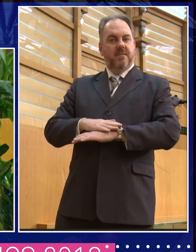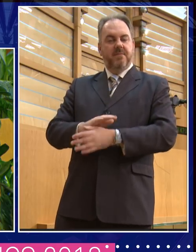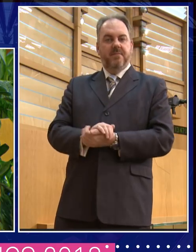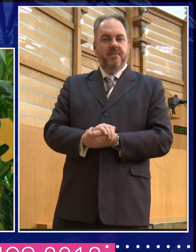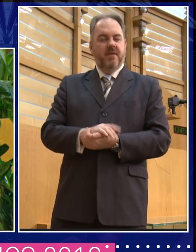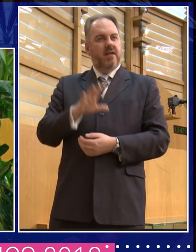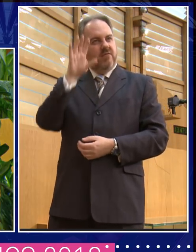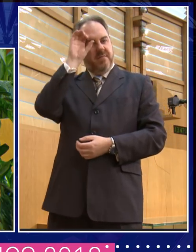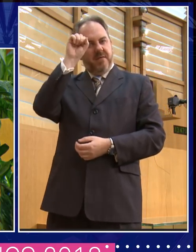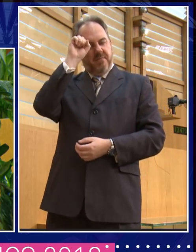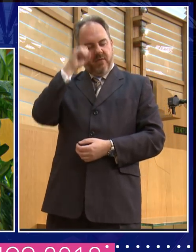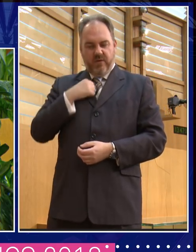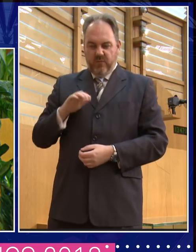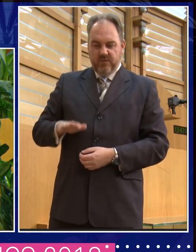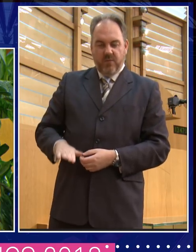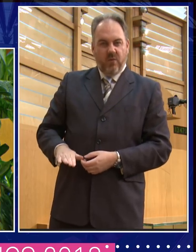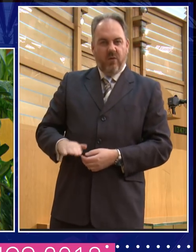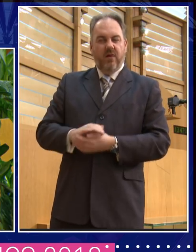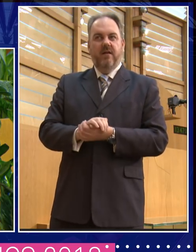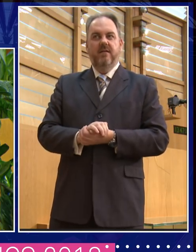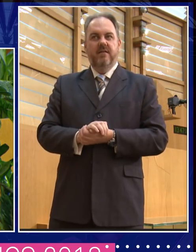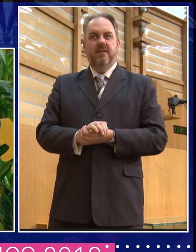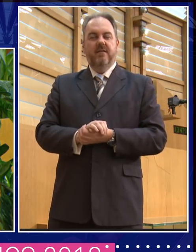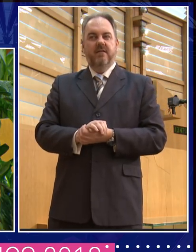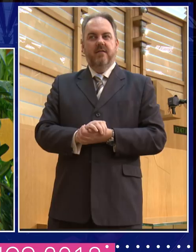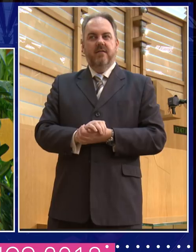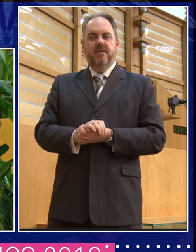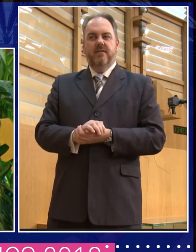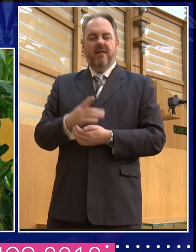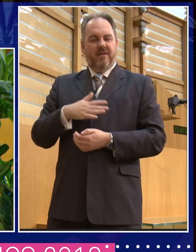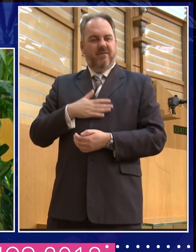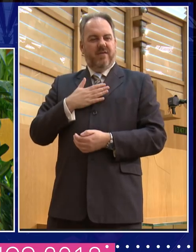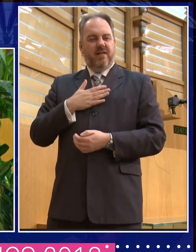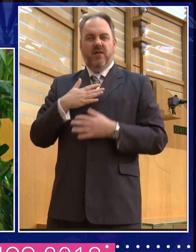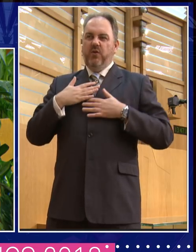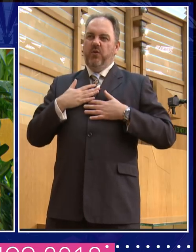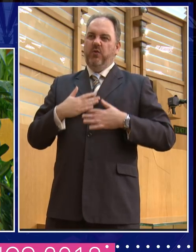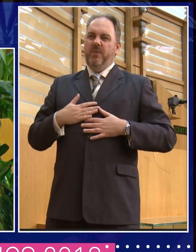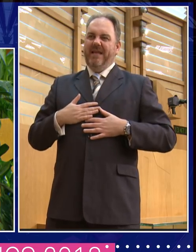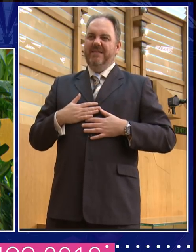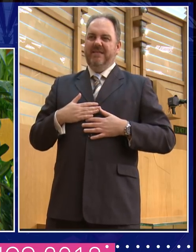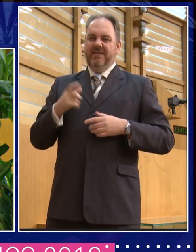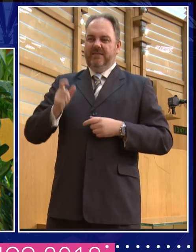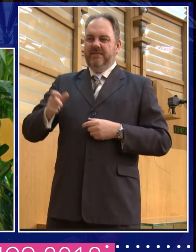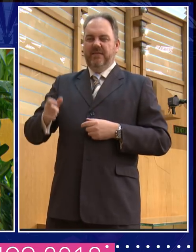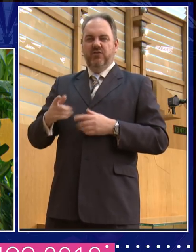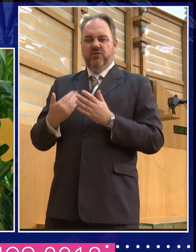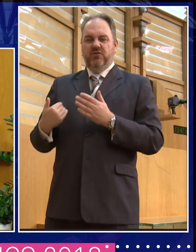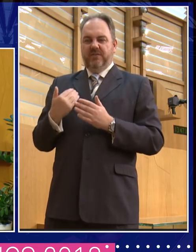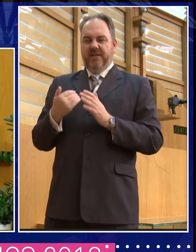kid that somehow humanity had been sort of a series of progresses. And